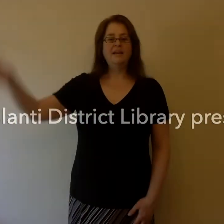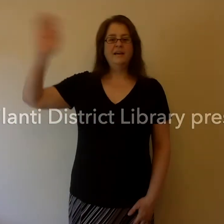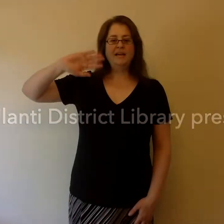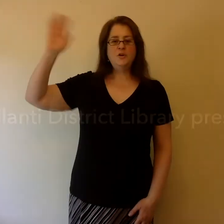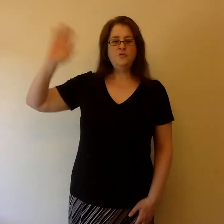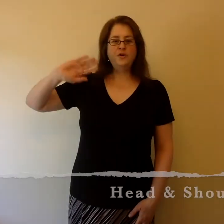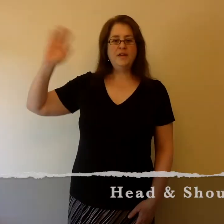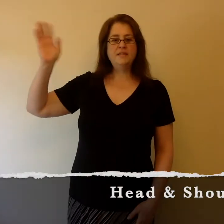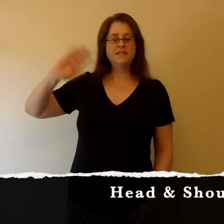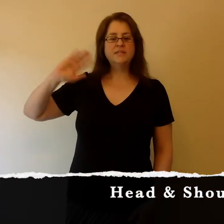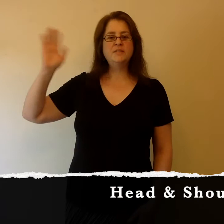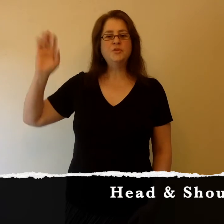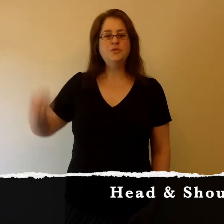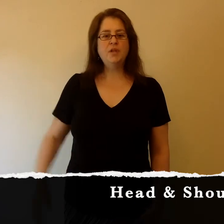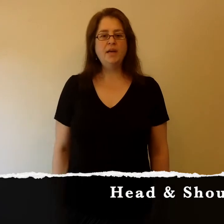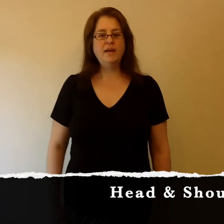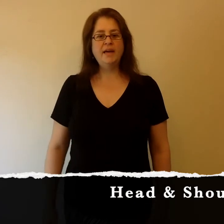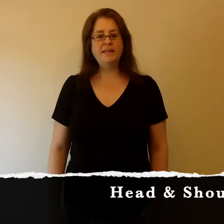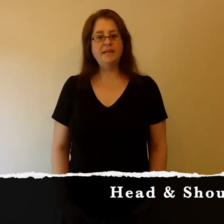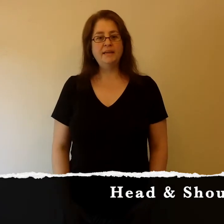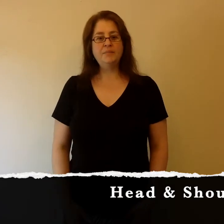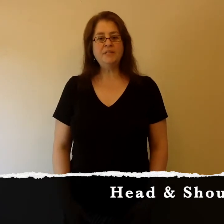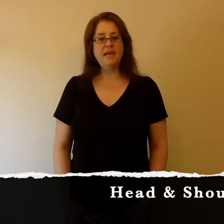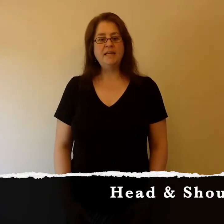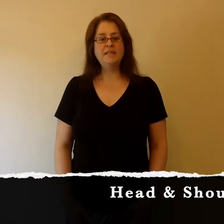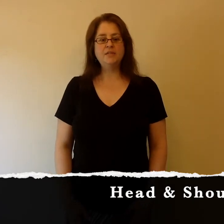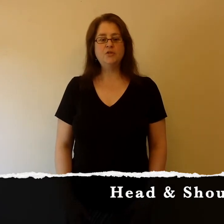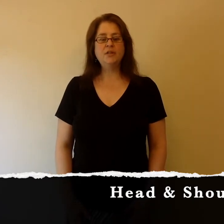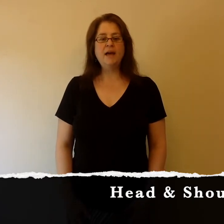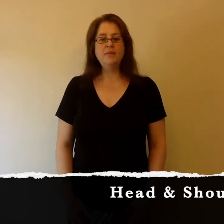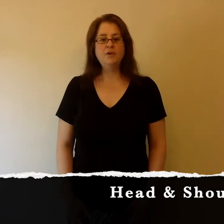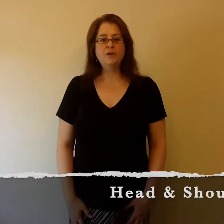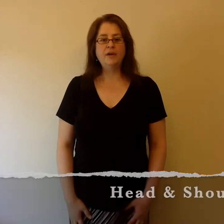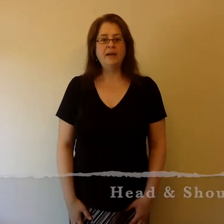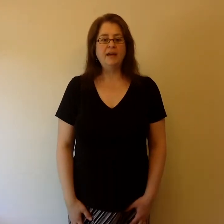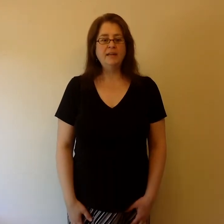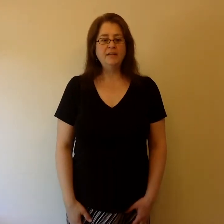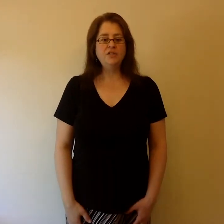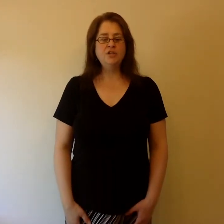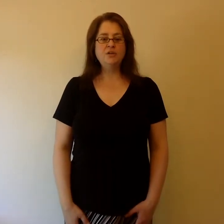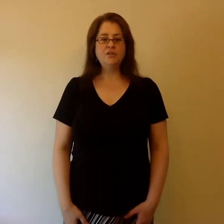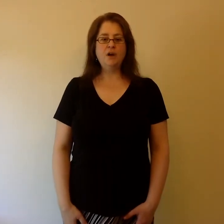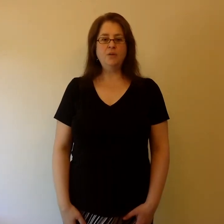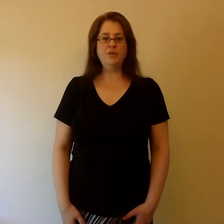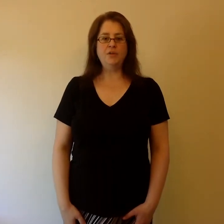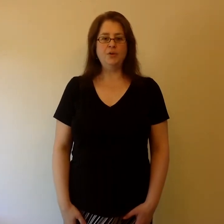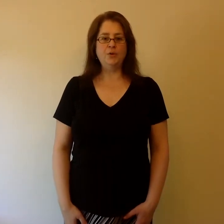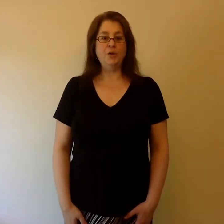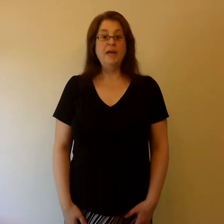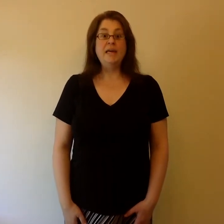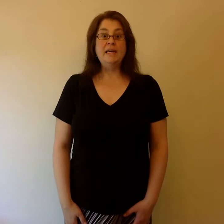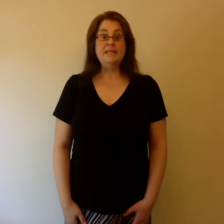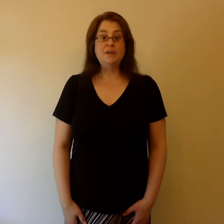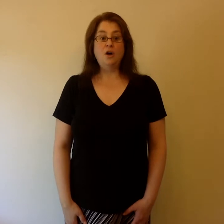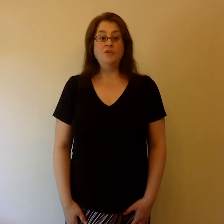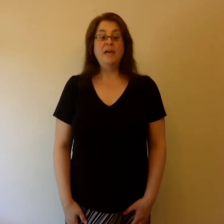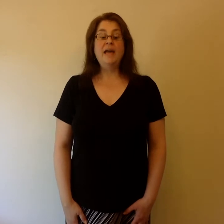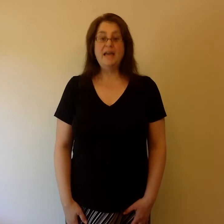Hello friends, this is Miss Ulana at the Ypsilanti District Library. I'd like to share a song with you. It's called Head,